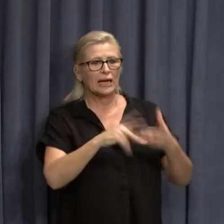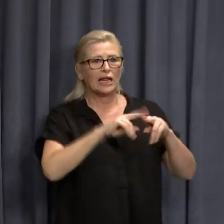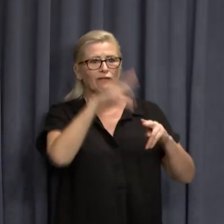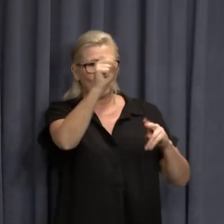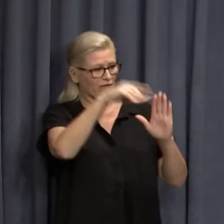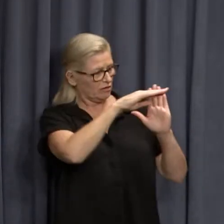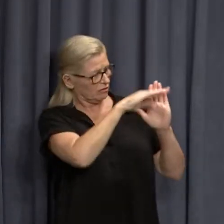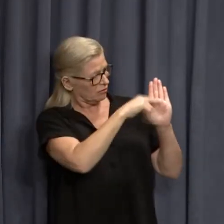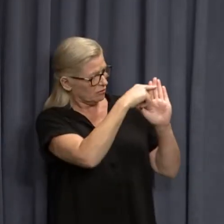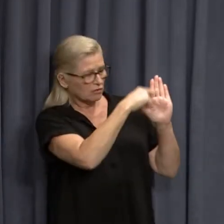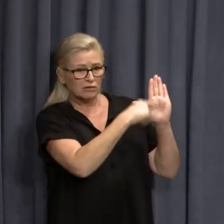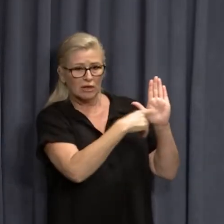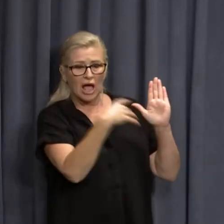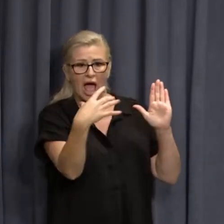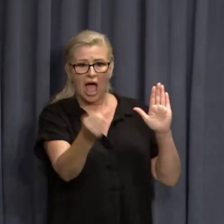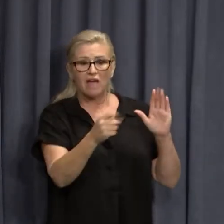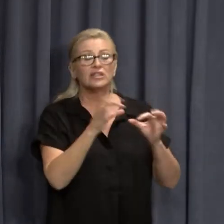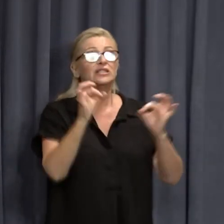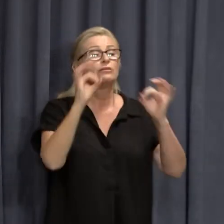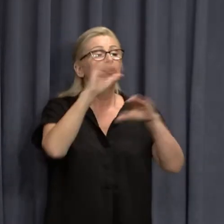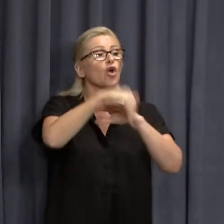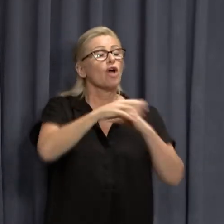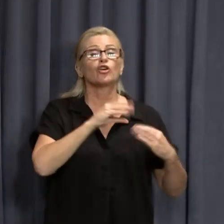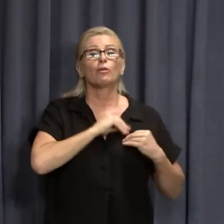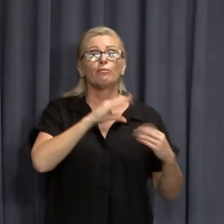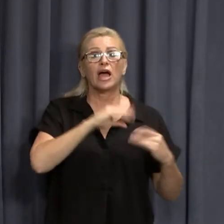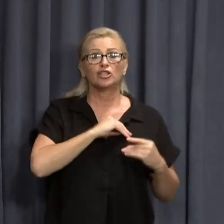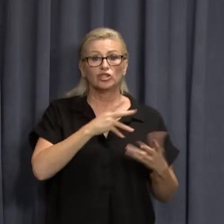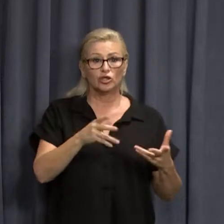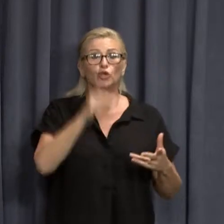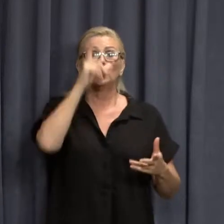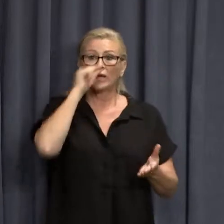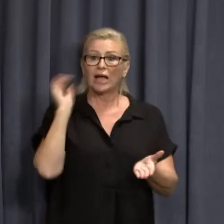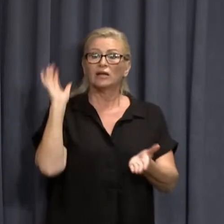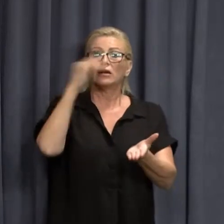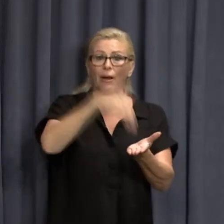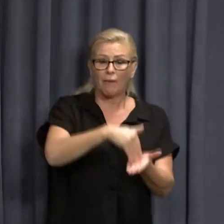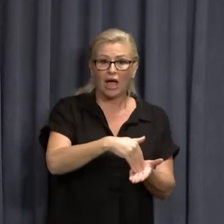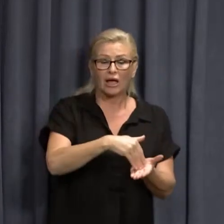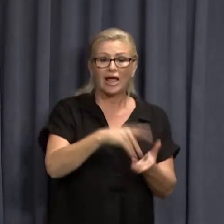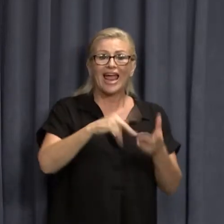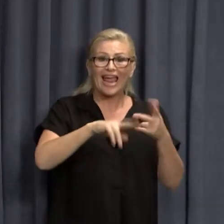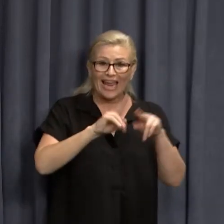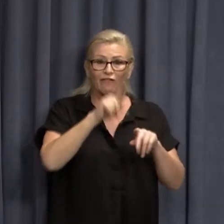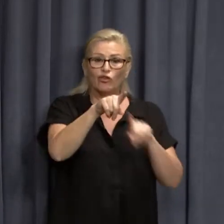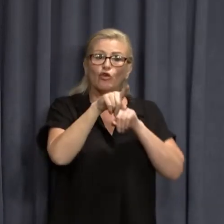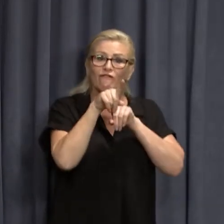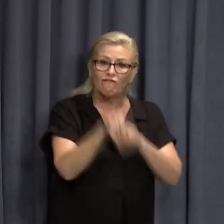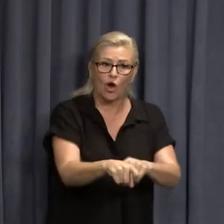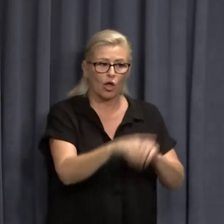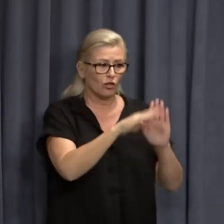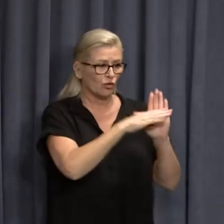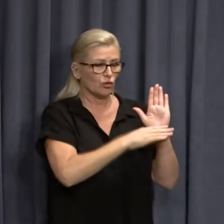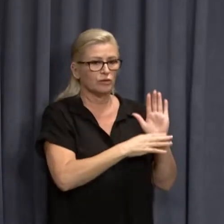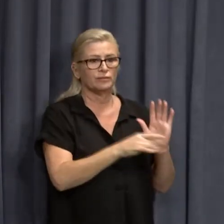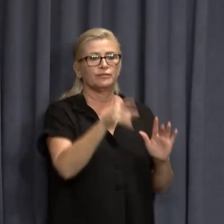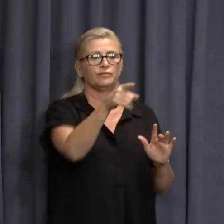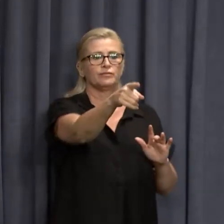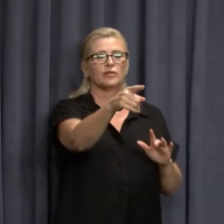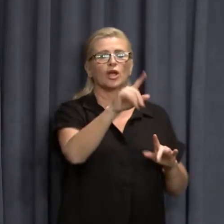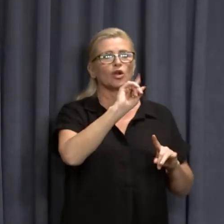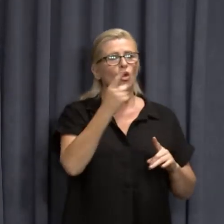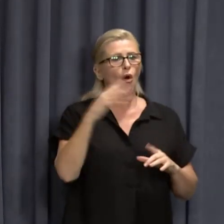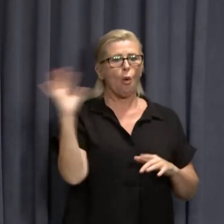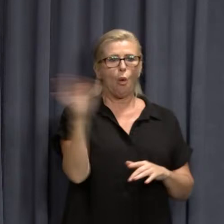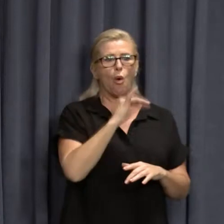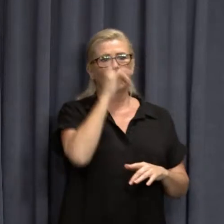criteria, particularly the compassionate exemption criteria, provided you're prepared to abide by the rules. Does not everyone can afford to do